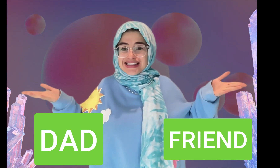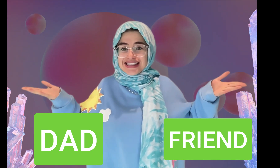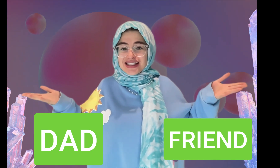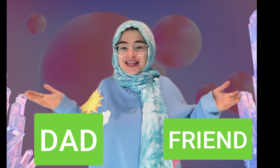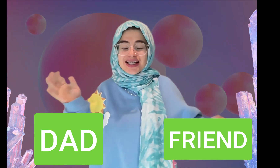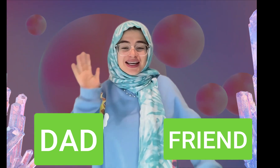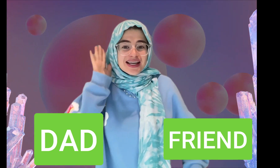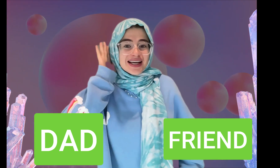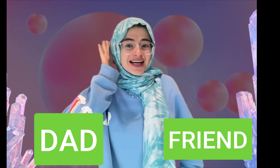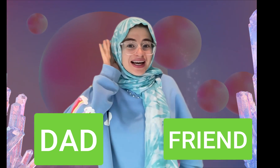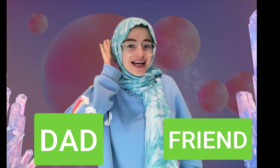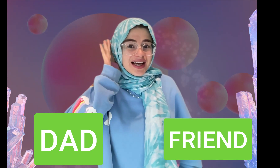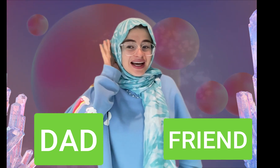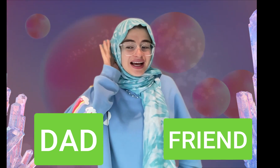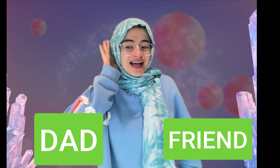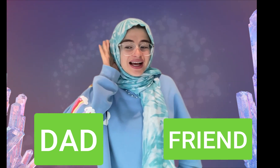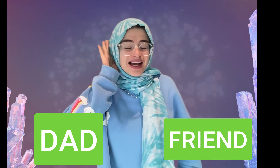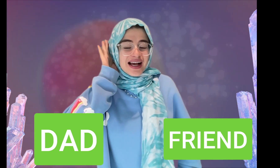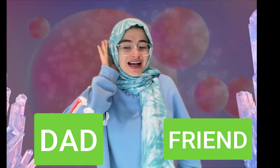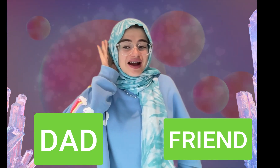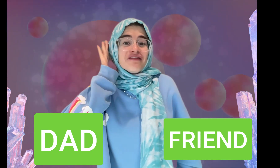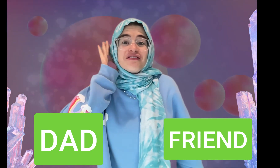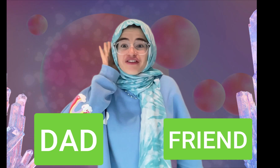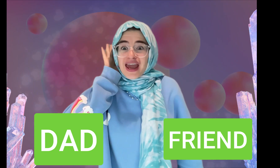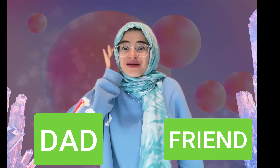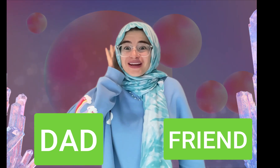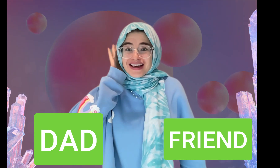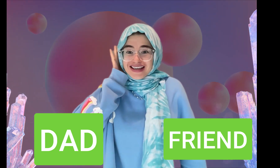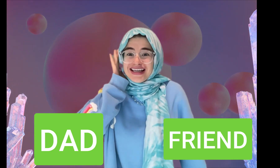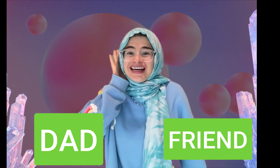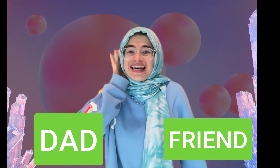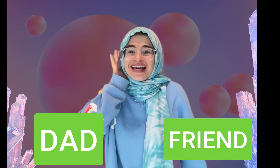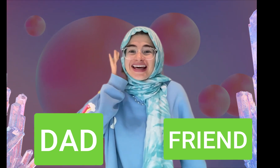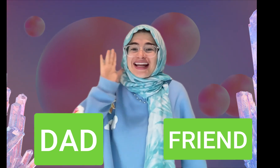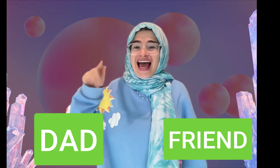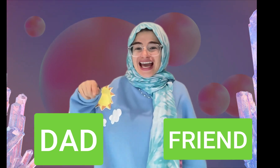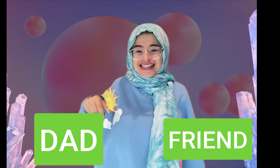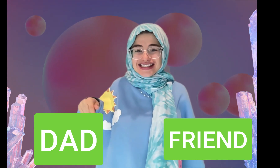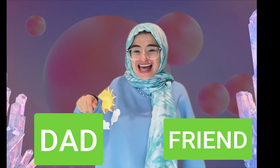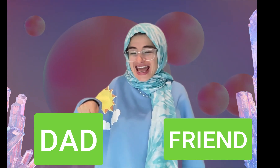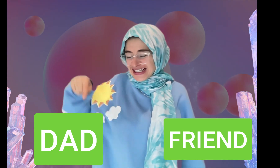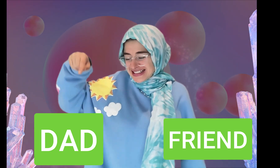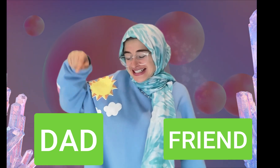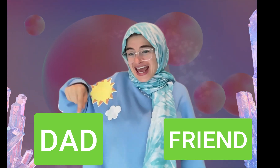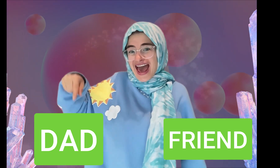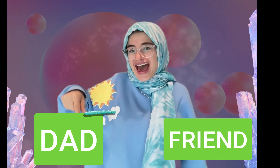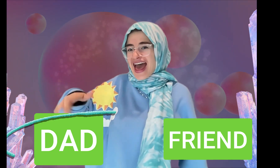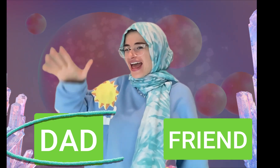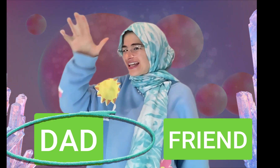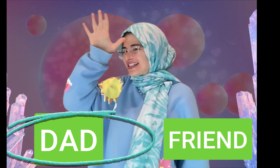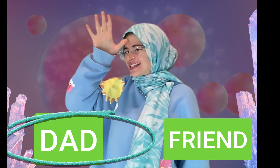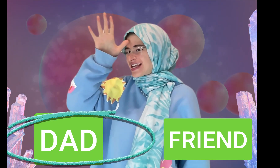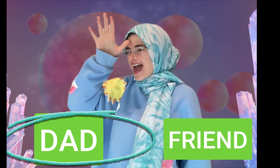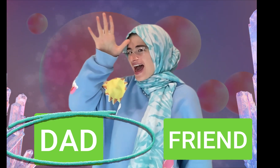very good I signed dad dad